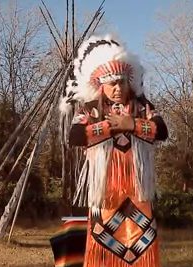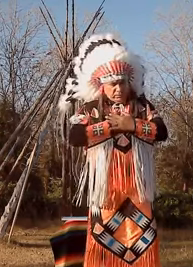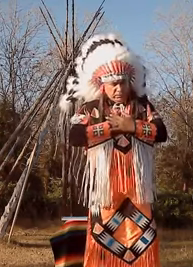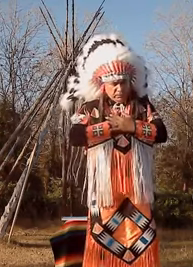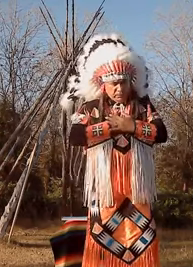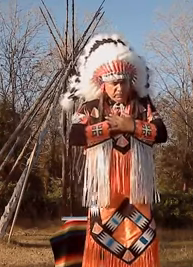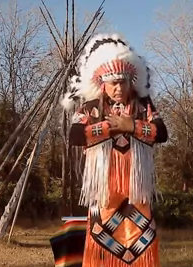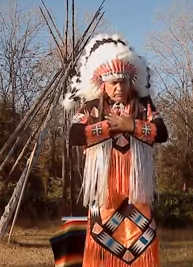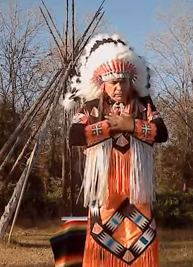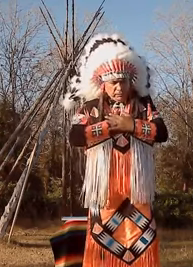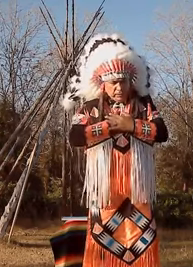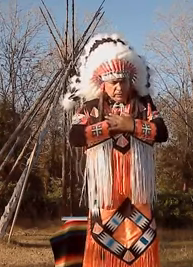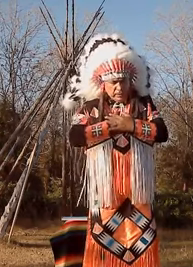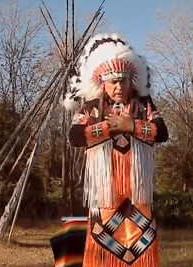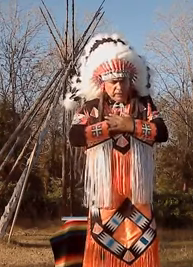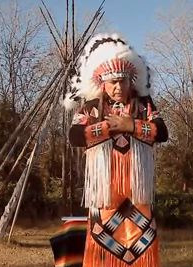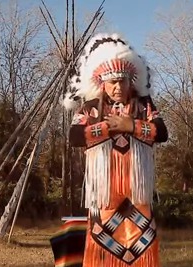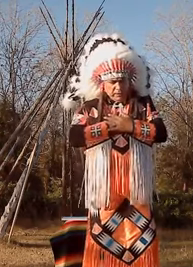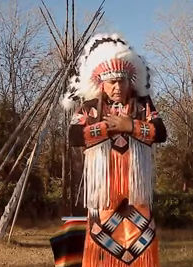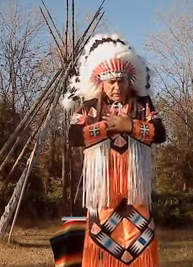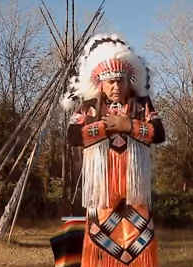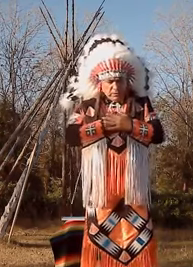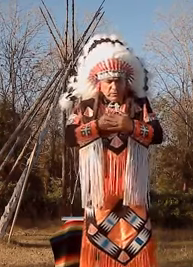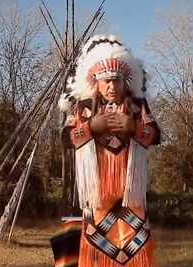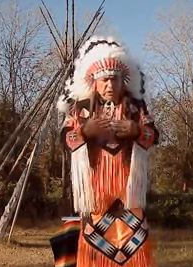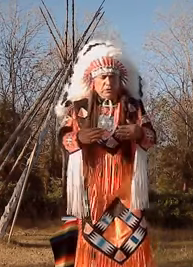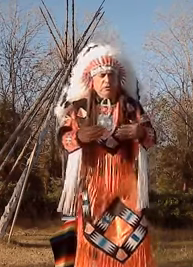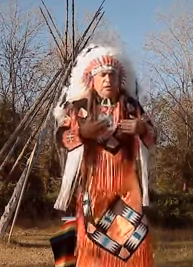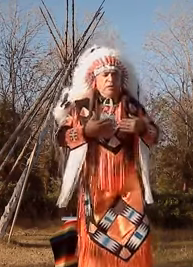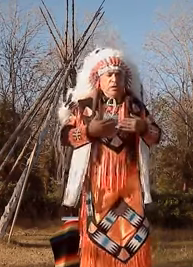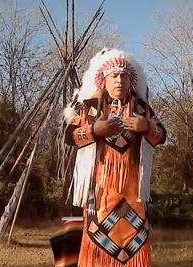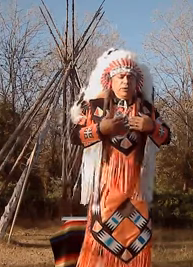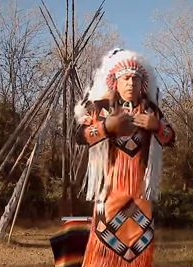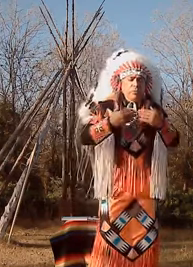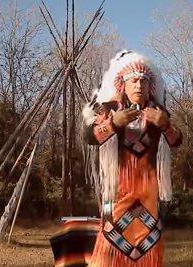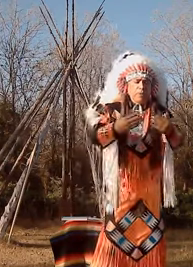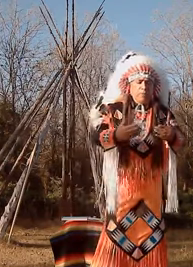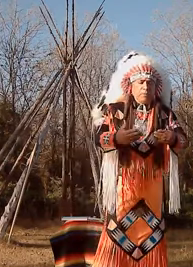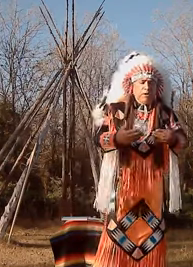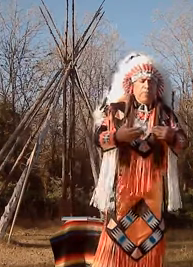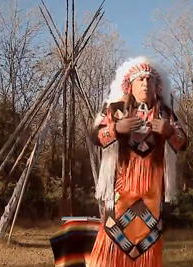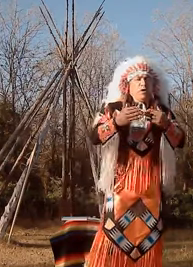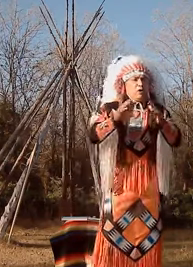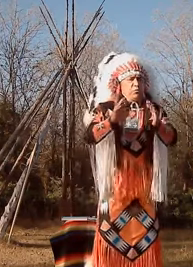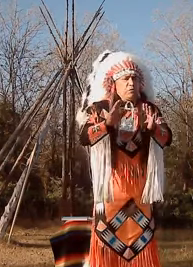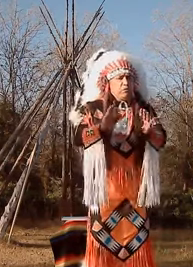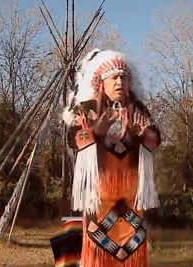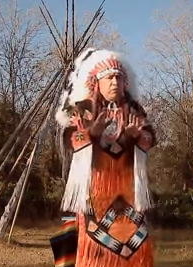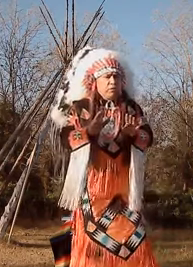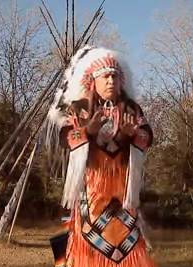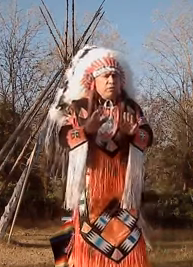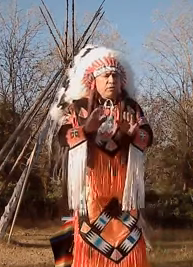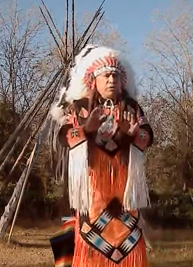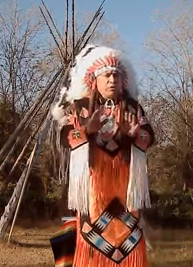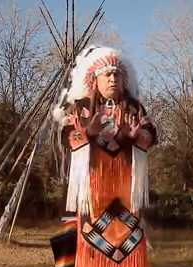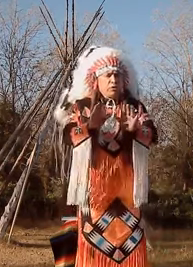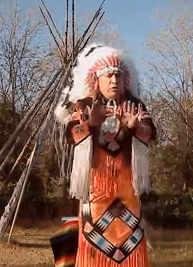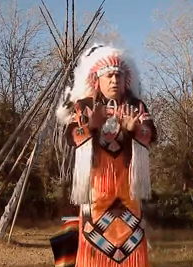that but these are some some different ones that we've never never used